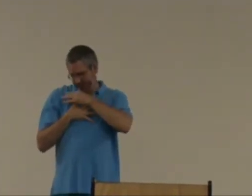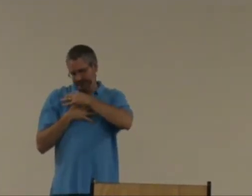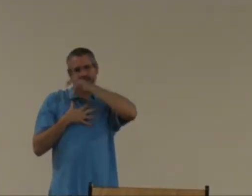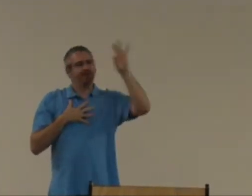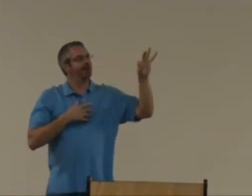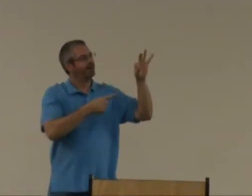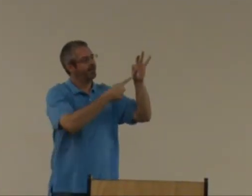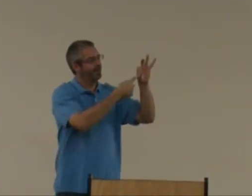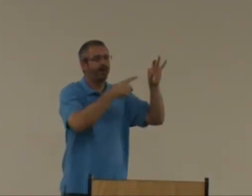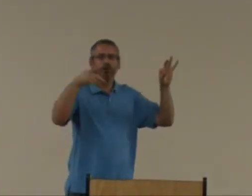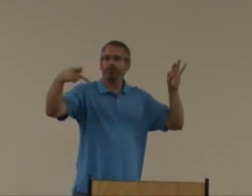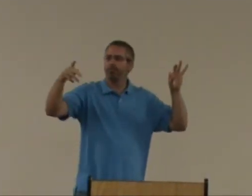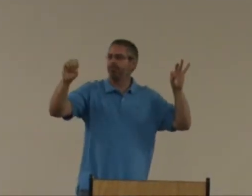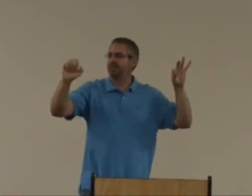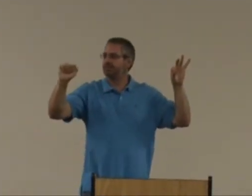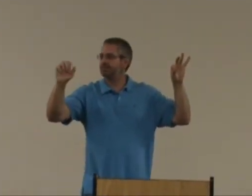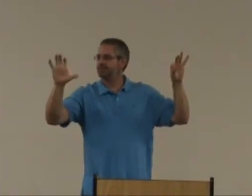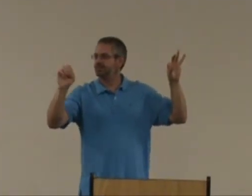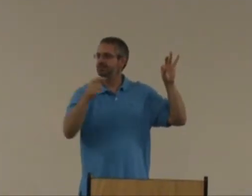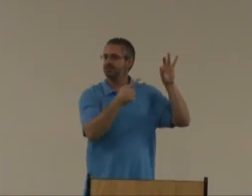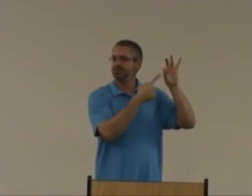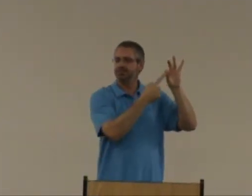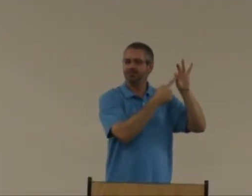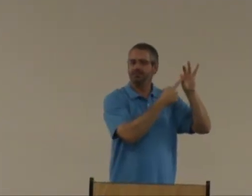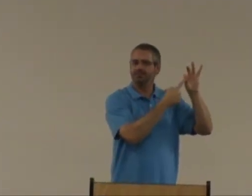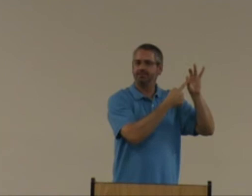Inside. Peace is one of those.